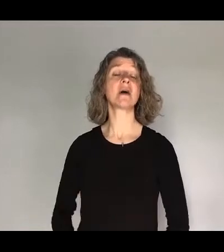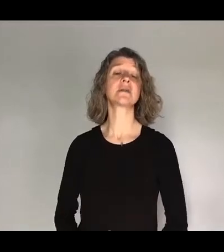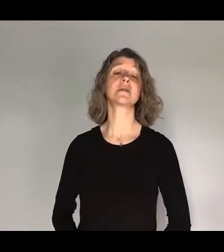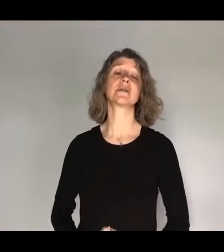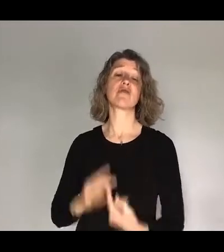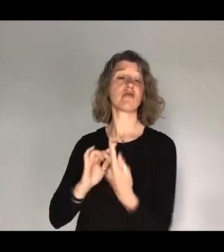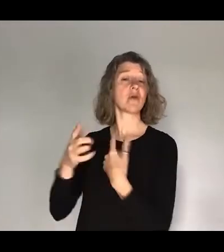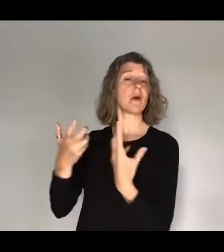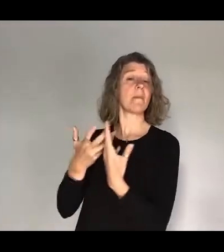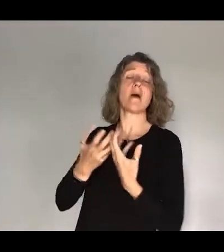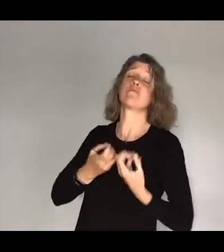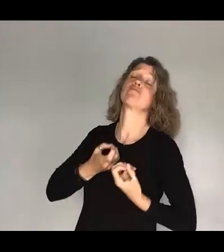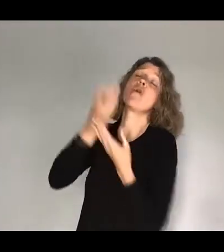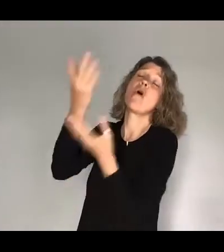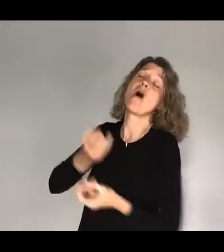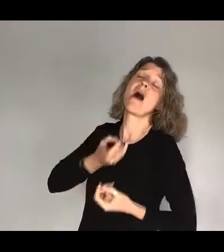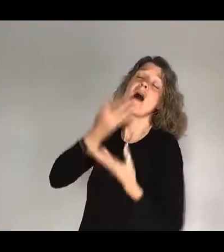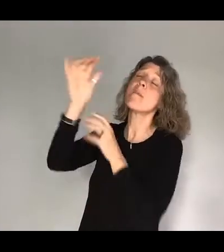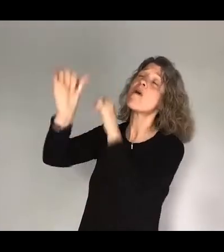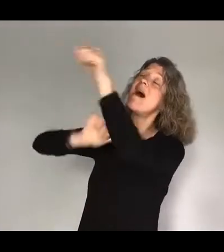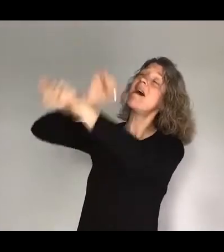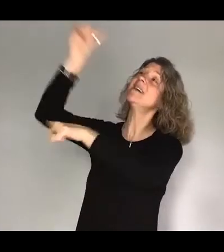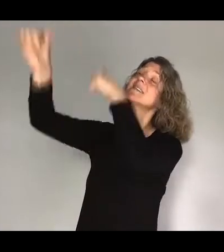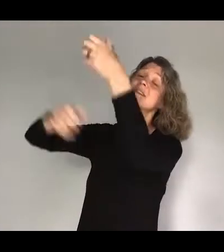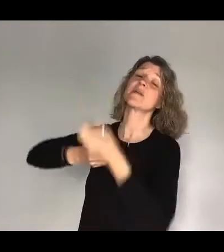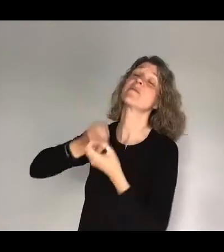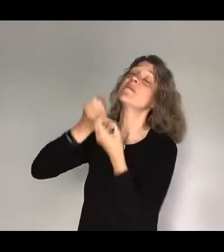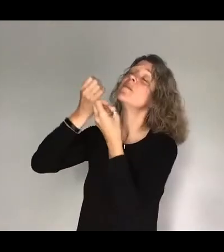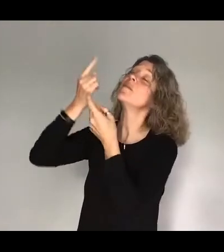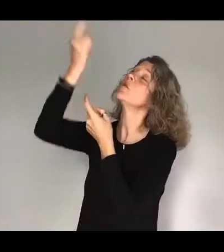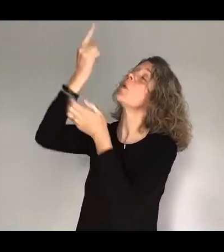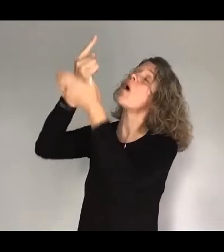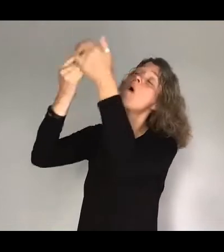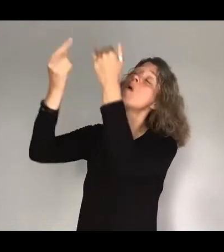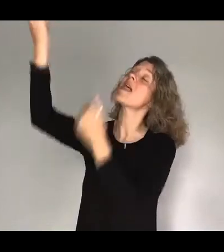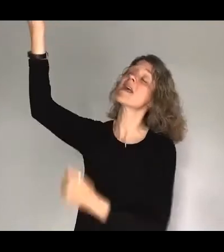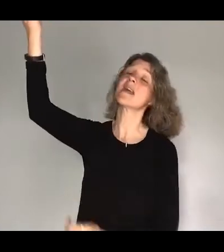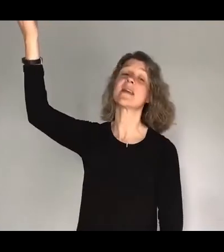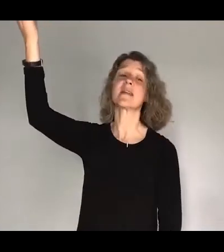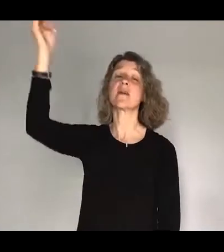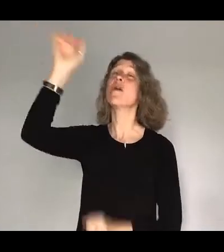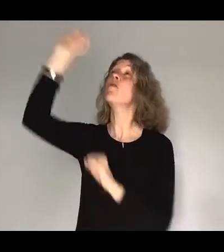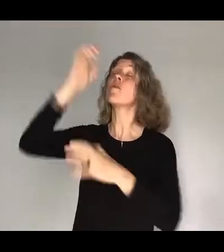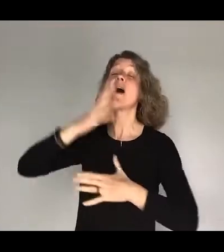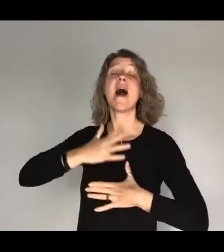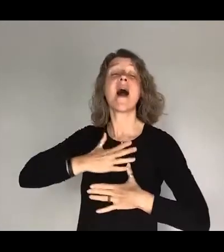So we pour out our praise to You. It's Your breath